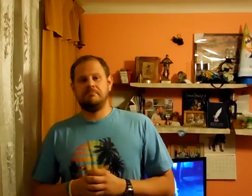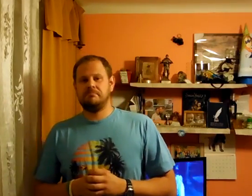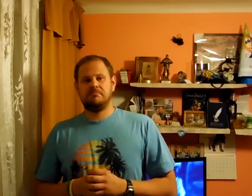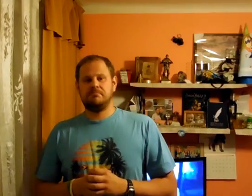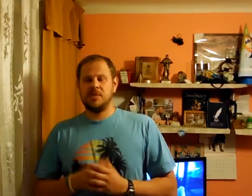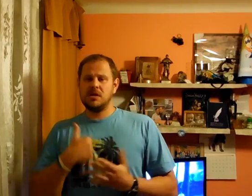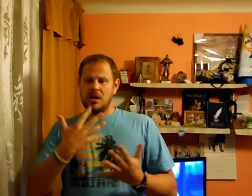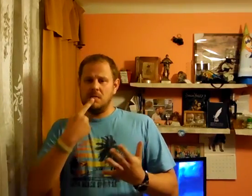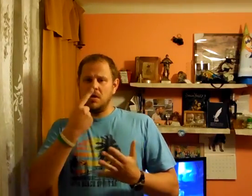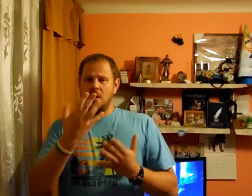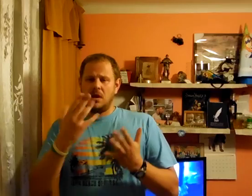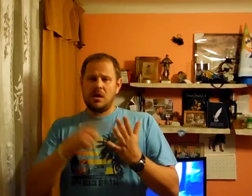No!